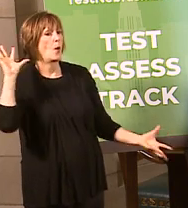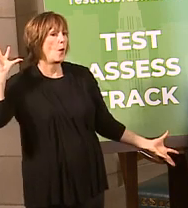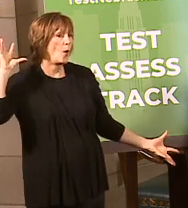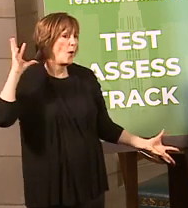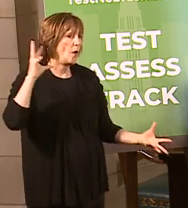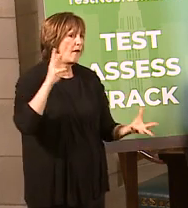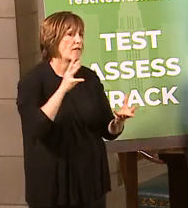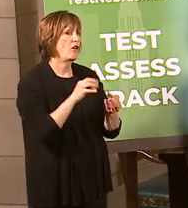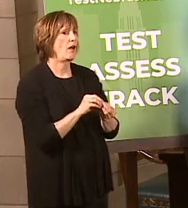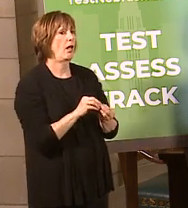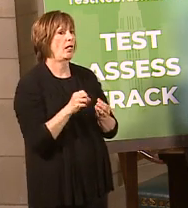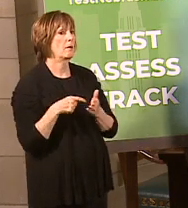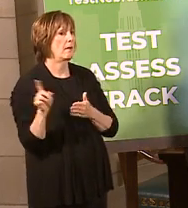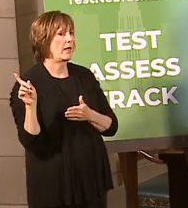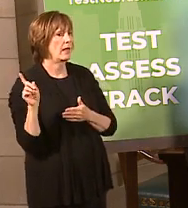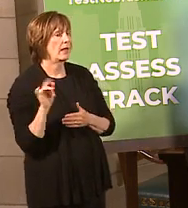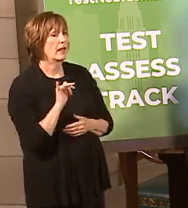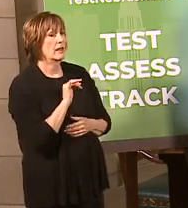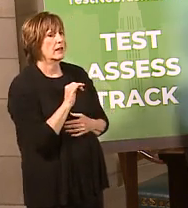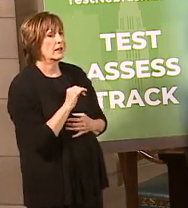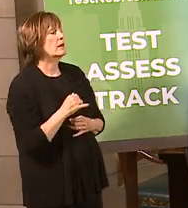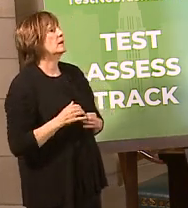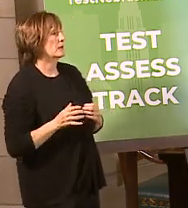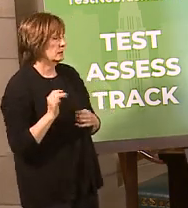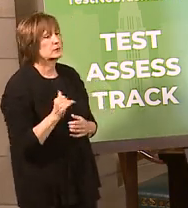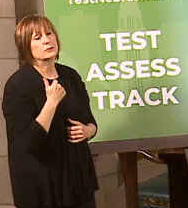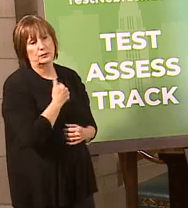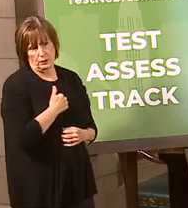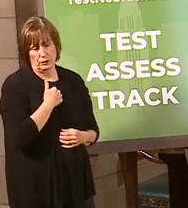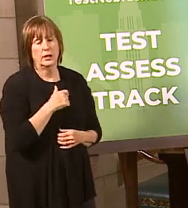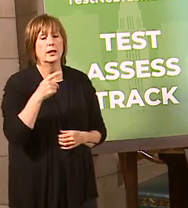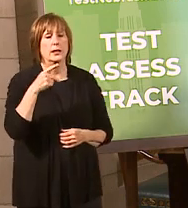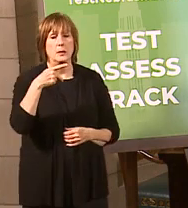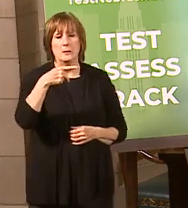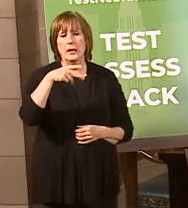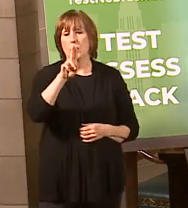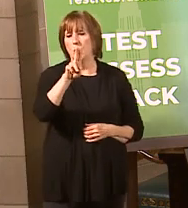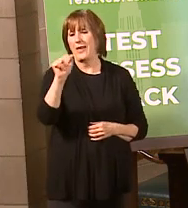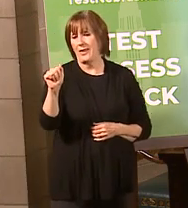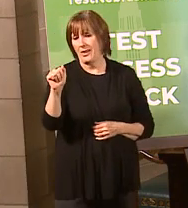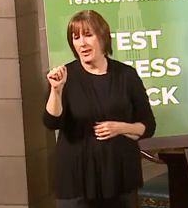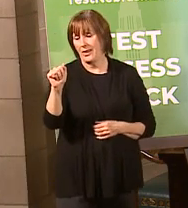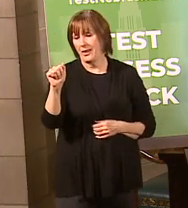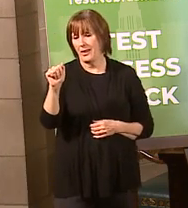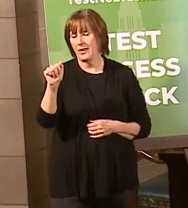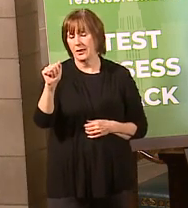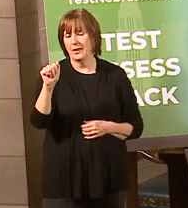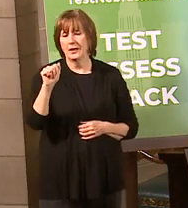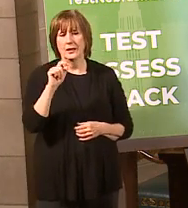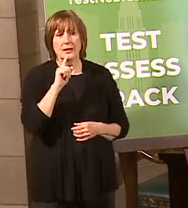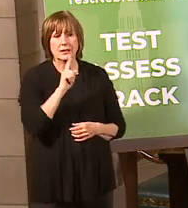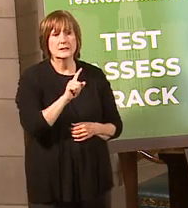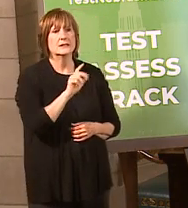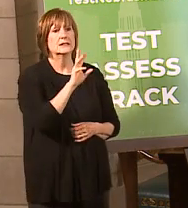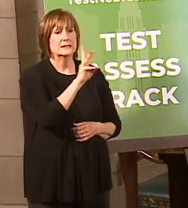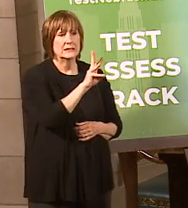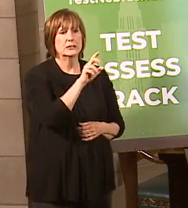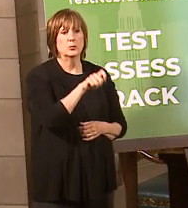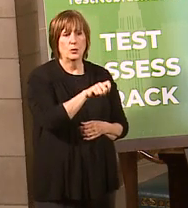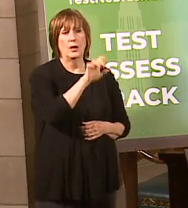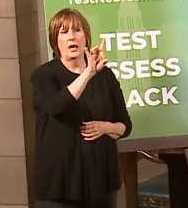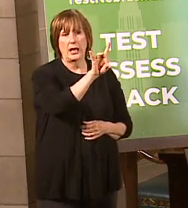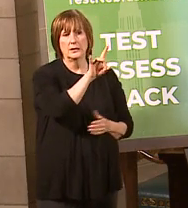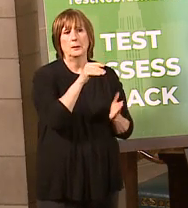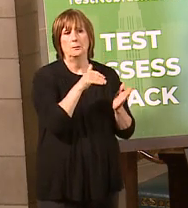million was all overall we paid out. Okay, I'm sorry, my name. So, I'm sorry, so the PUA was only, was $6 million out of 11. $6.8 million. $6